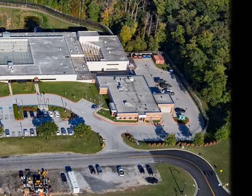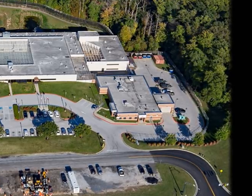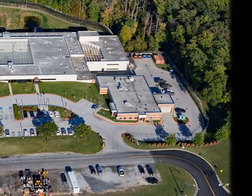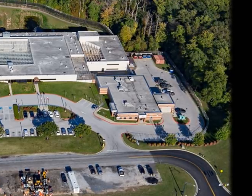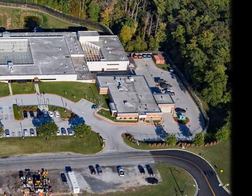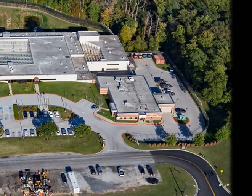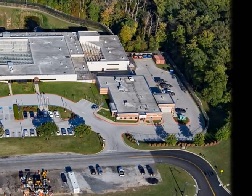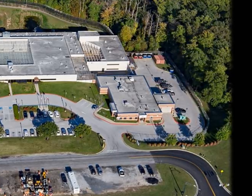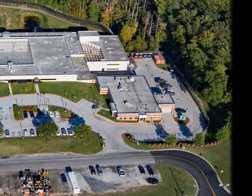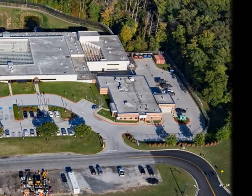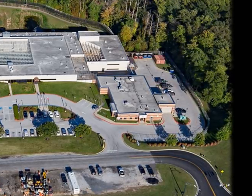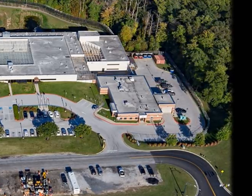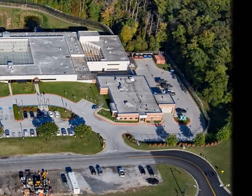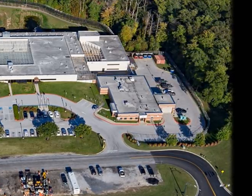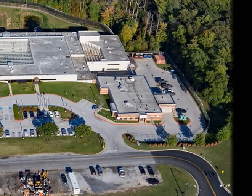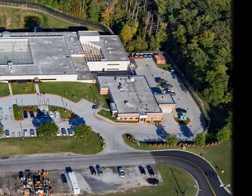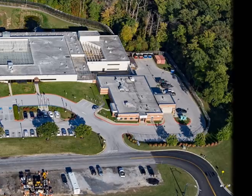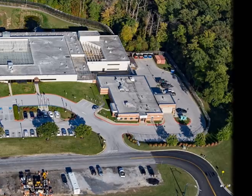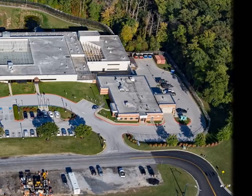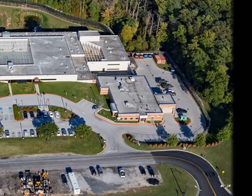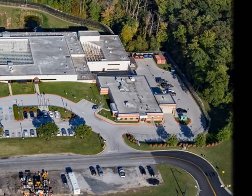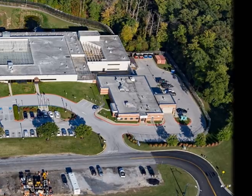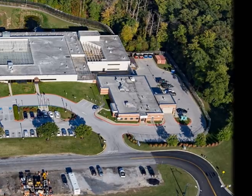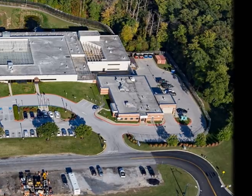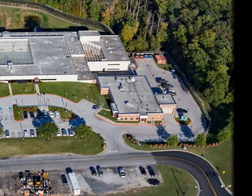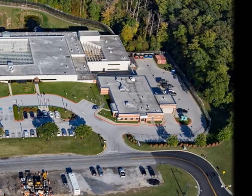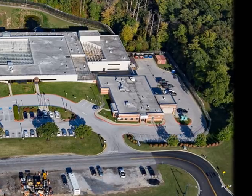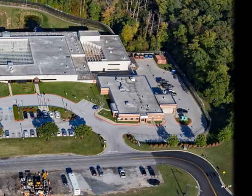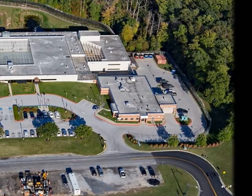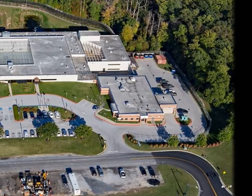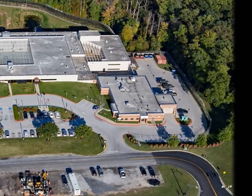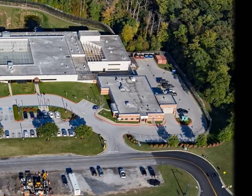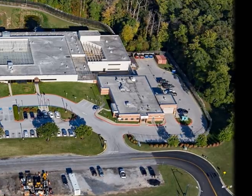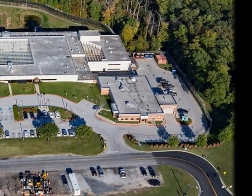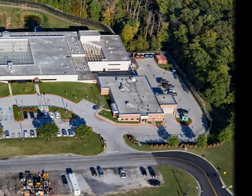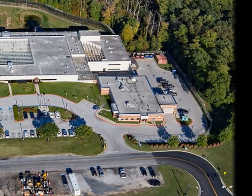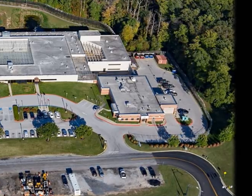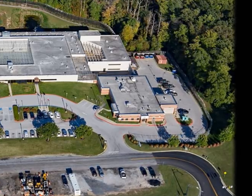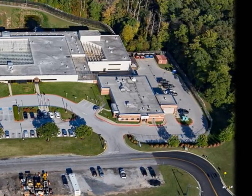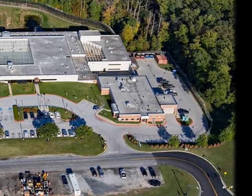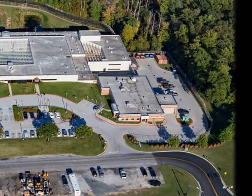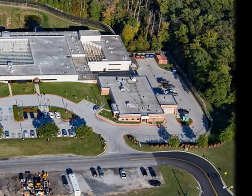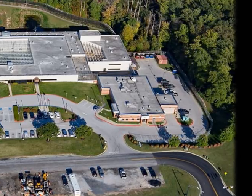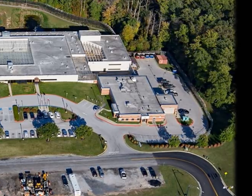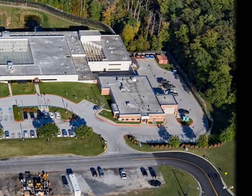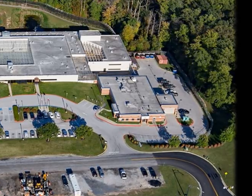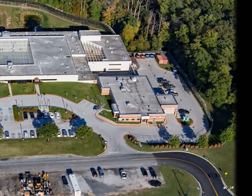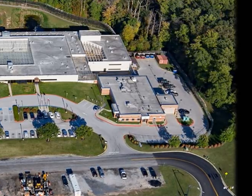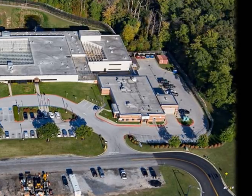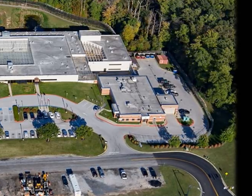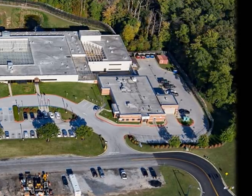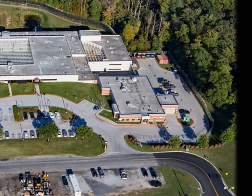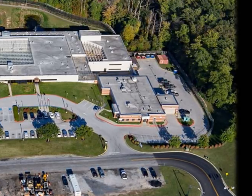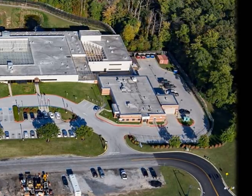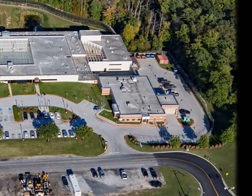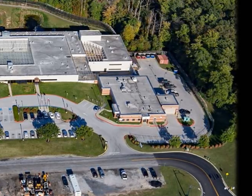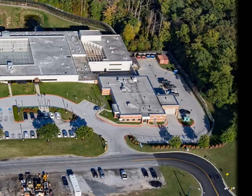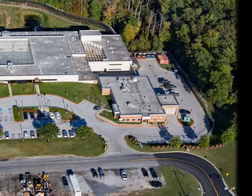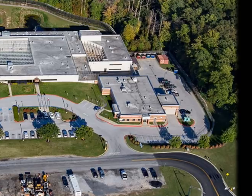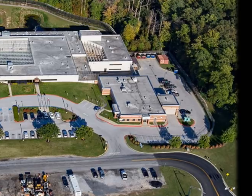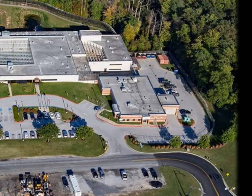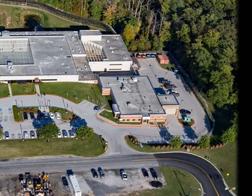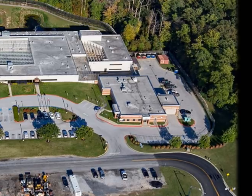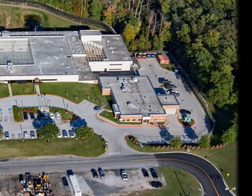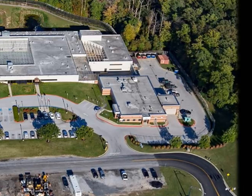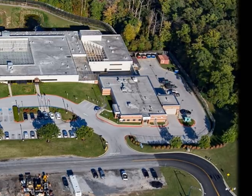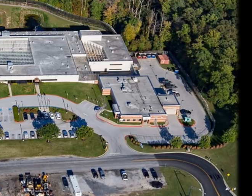that haven't been addressed in years, which now require millions of dollars of immediate investment. A replacement building